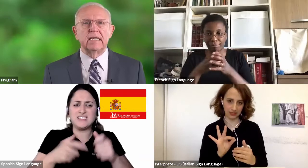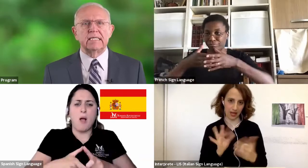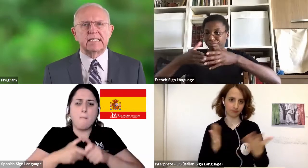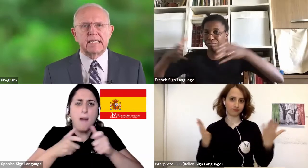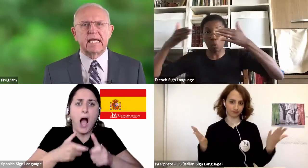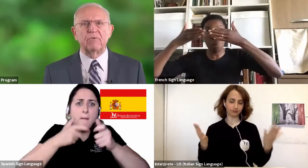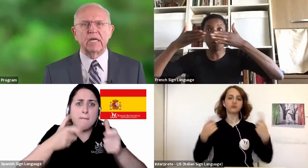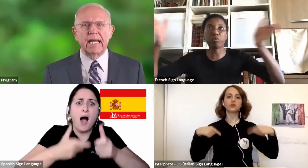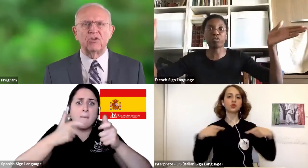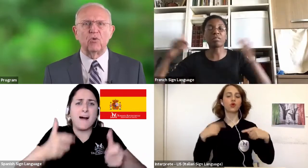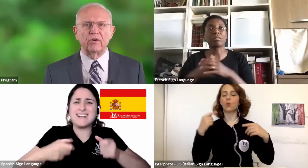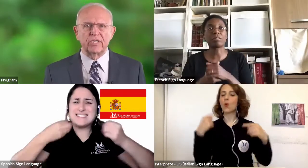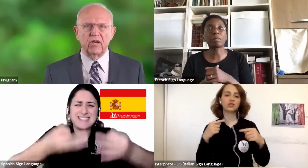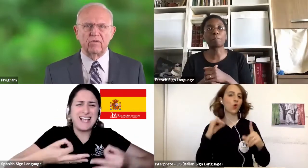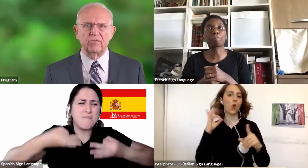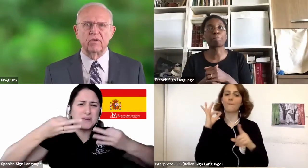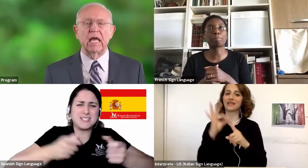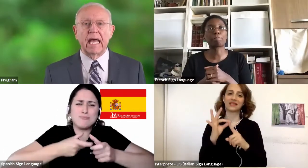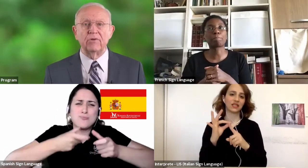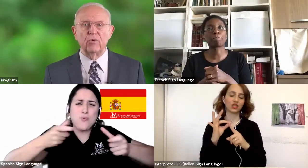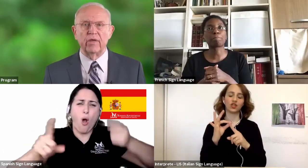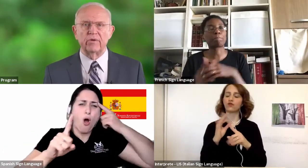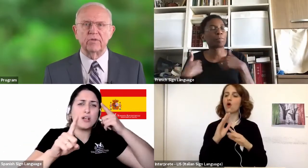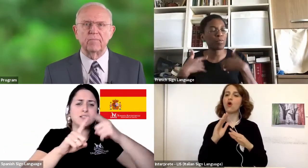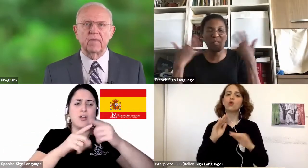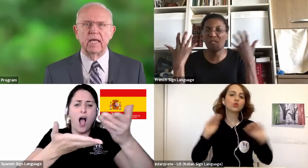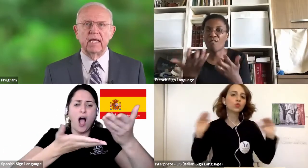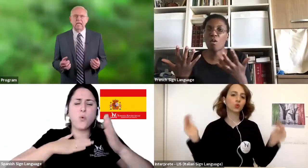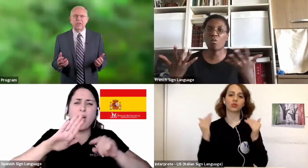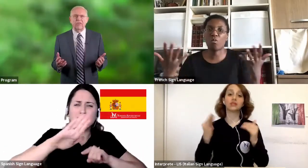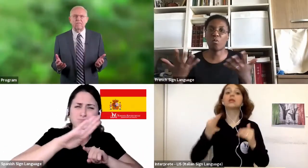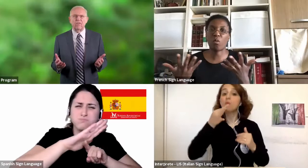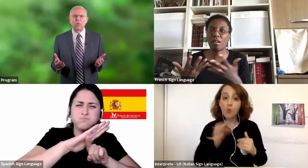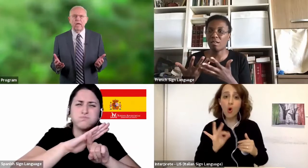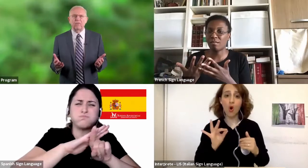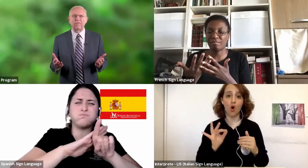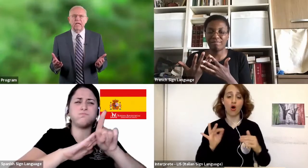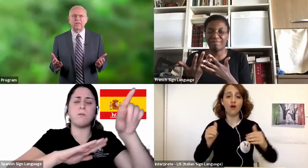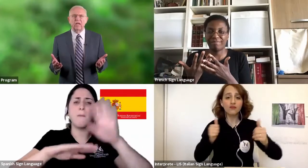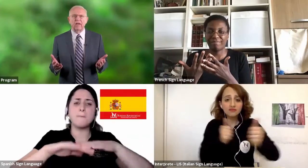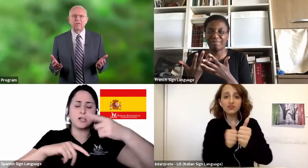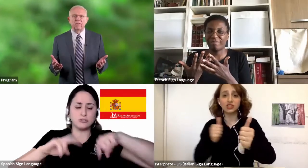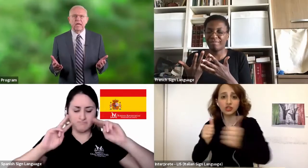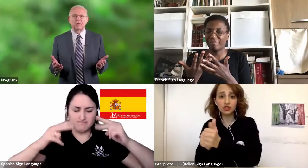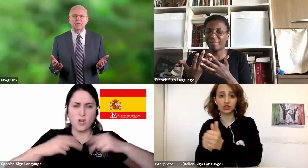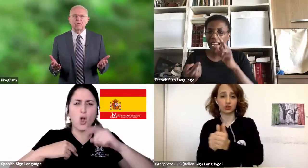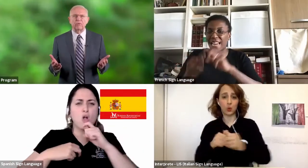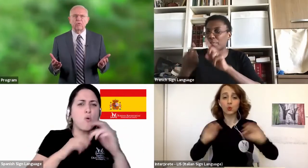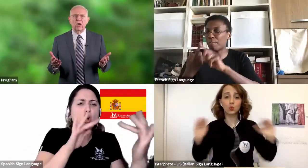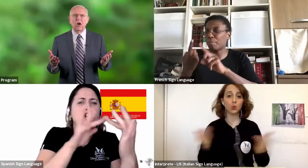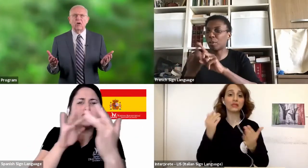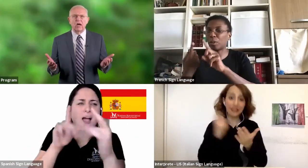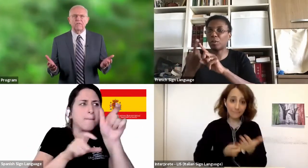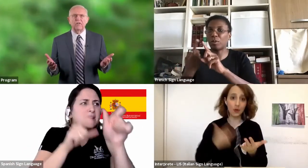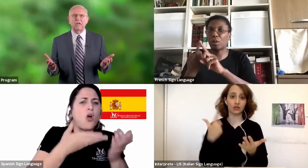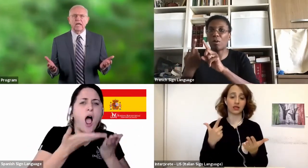see and relate to ourselves and to others. It is a thoughtful way of revealing the love of Christ to those who